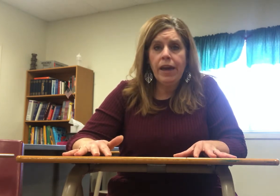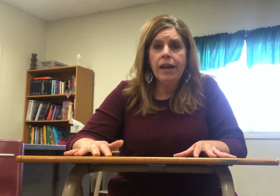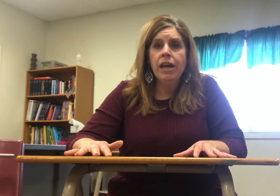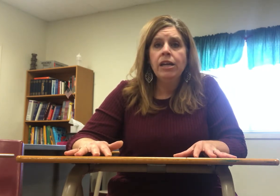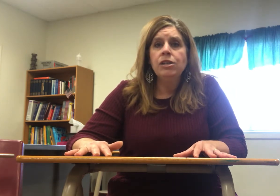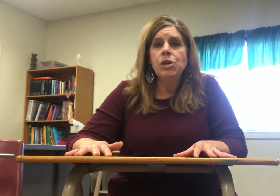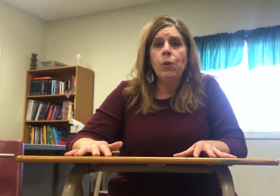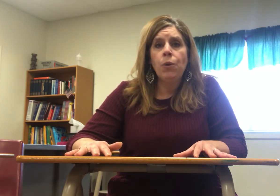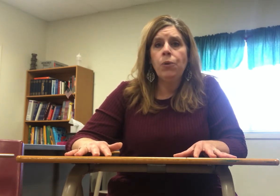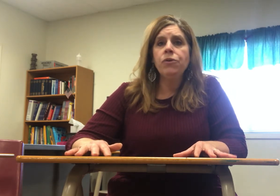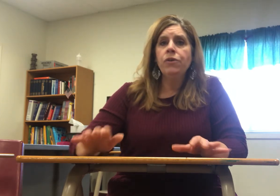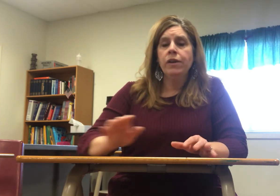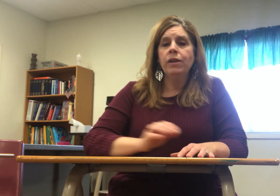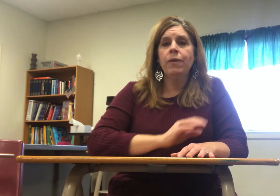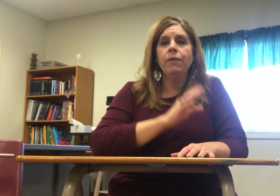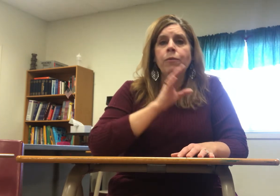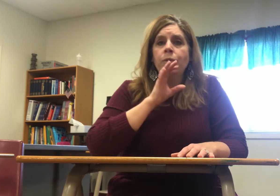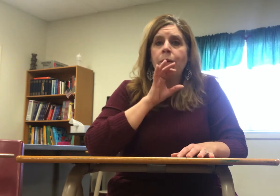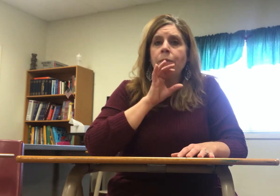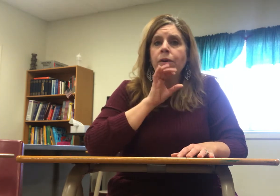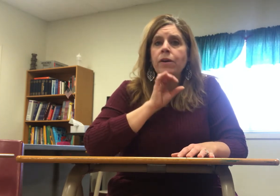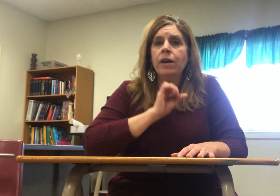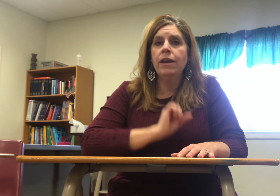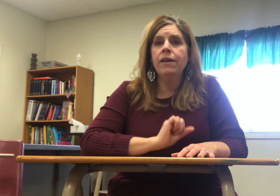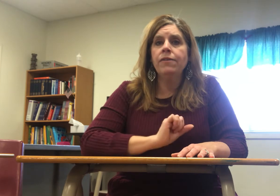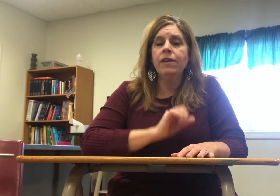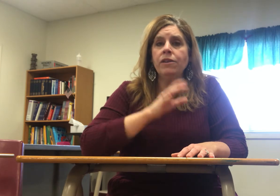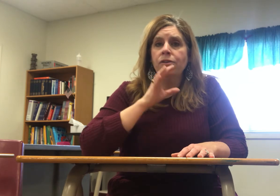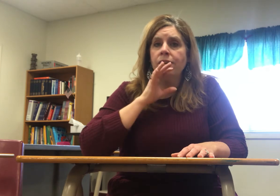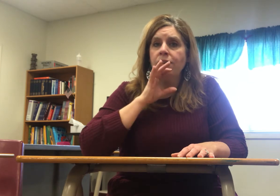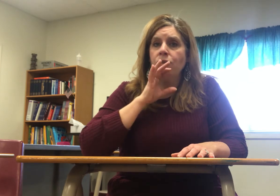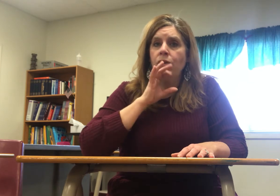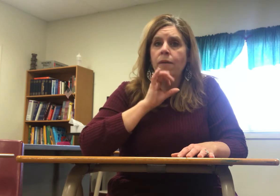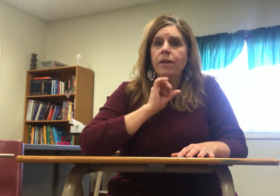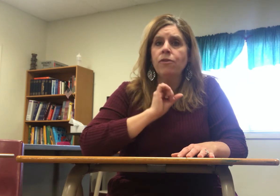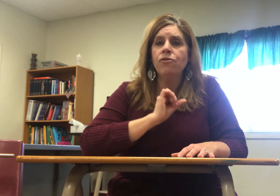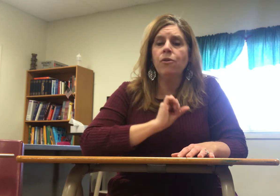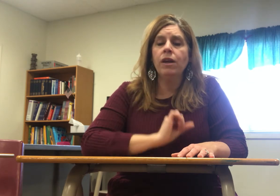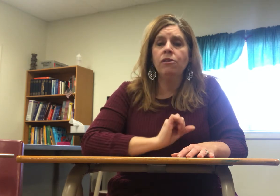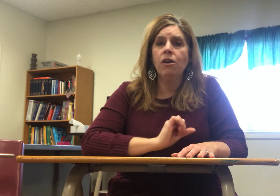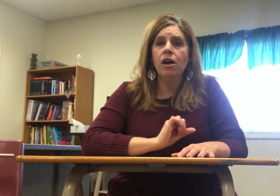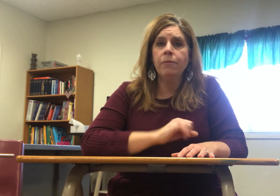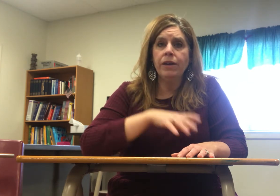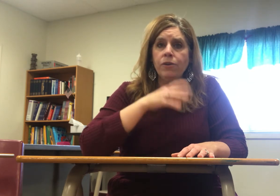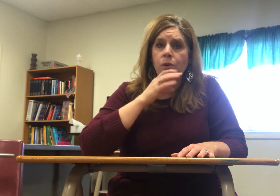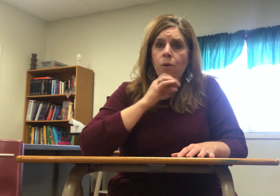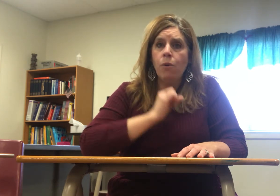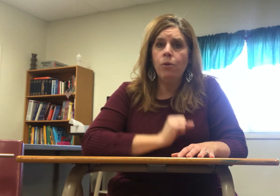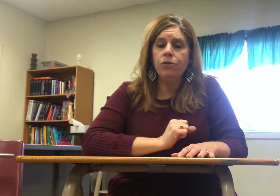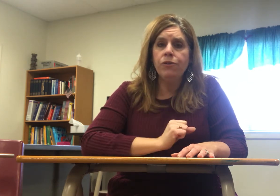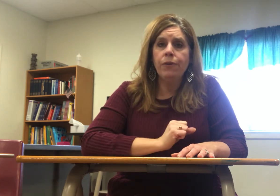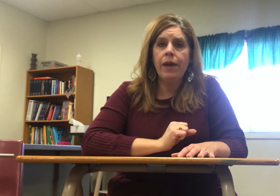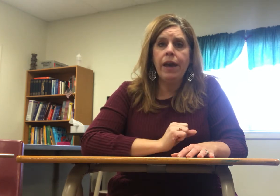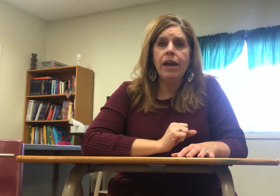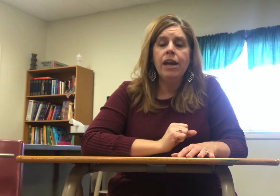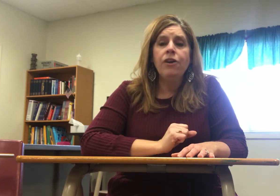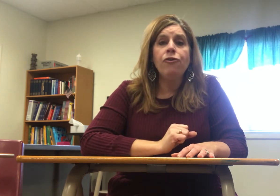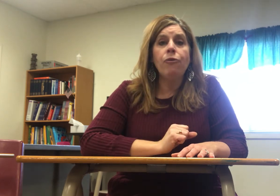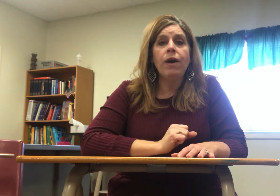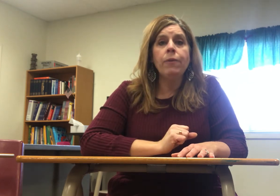so old you may remember is it looks like you're grabbing and stroking a long beard old okay so if I want